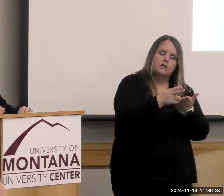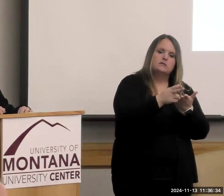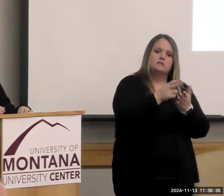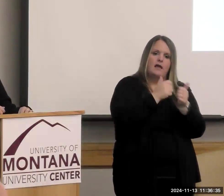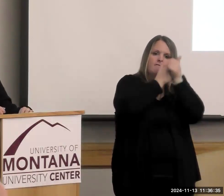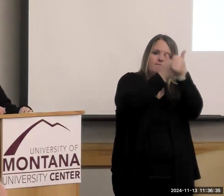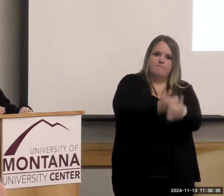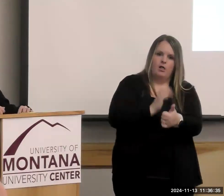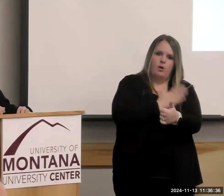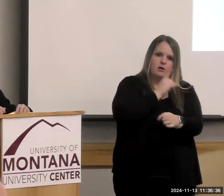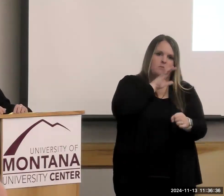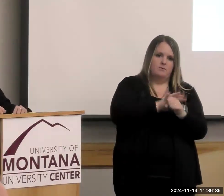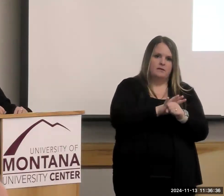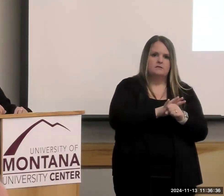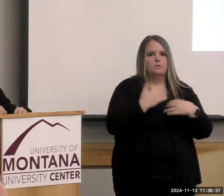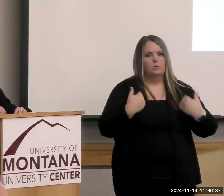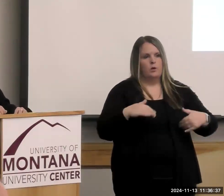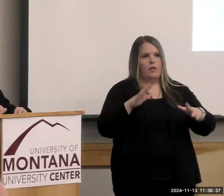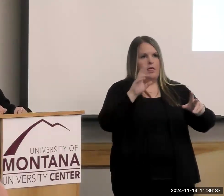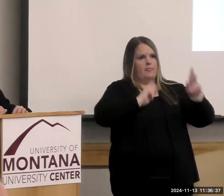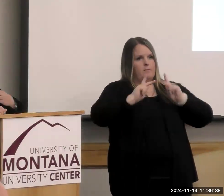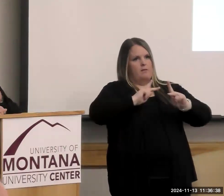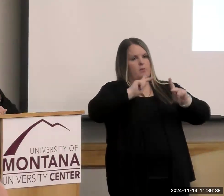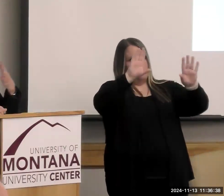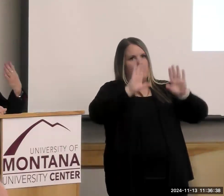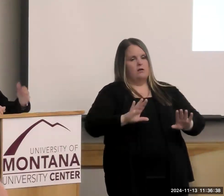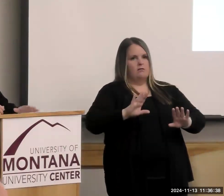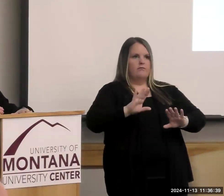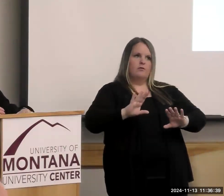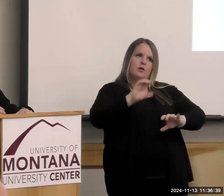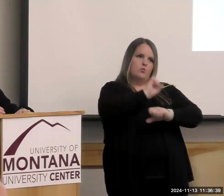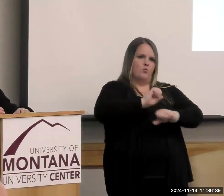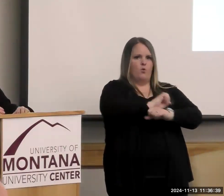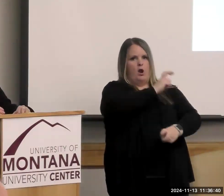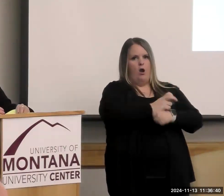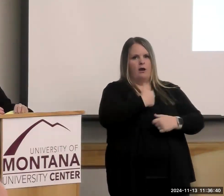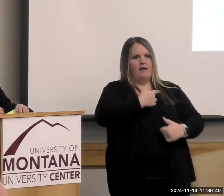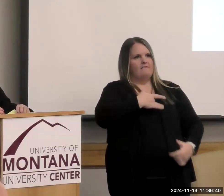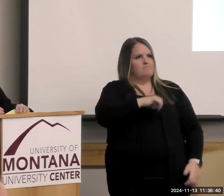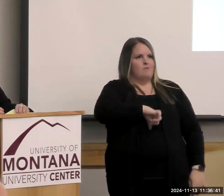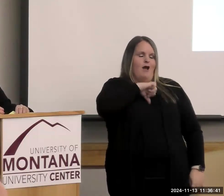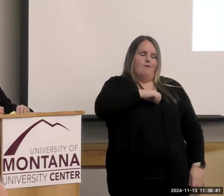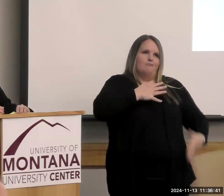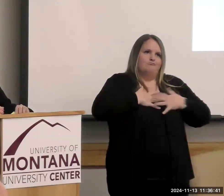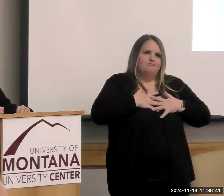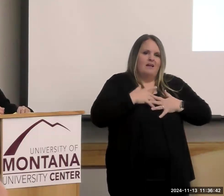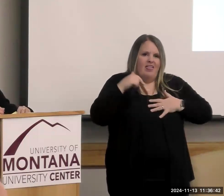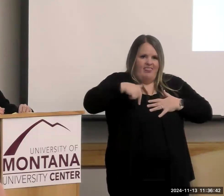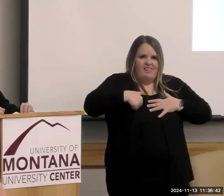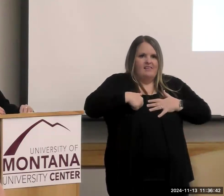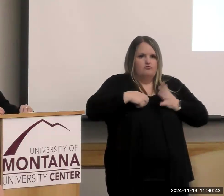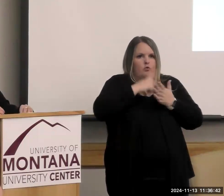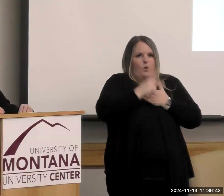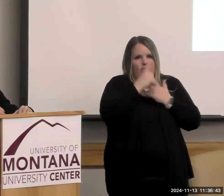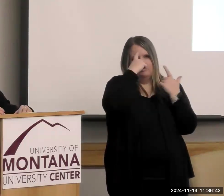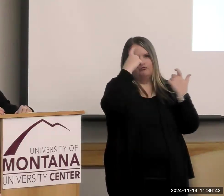the people that are so wonderful and hardworking, they just make my heart proud because it was a dream, a dream that I had a long time ago.